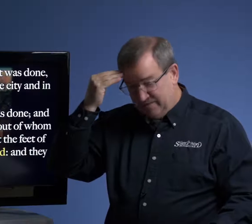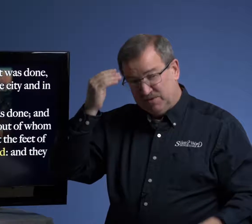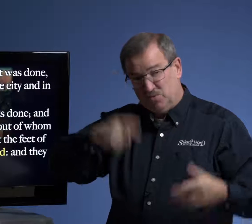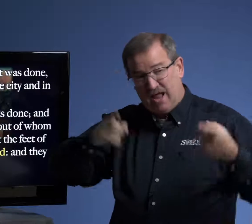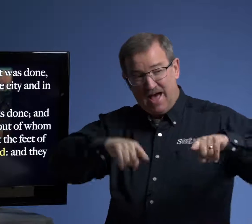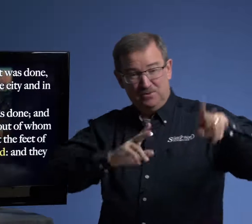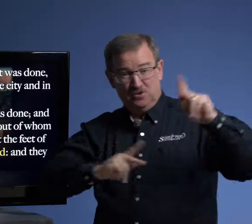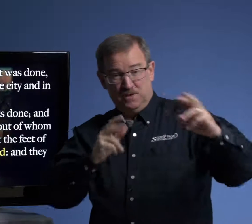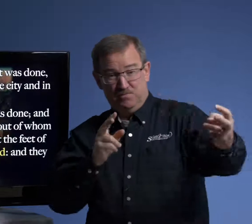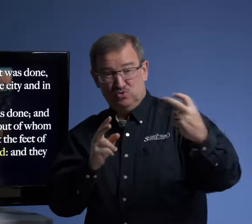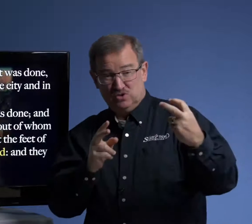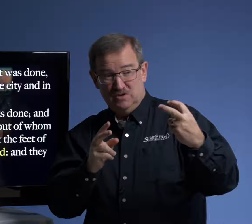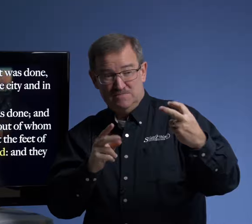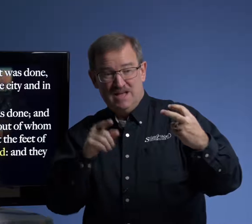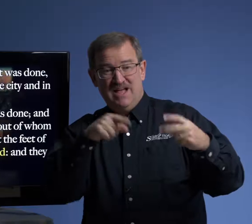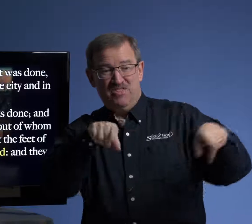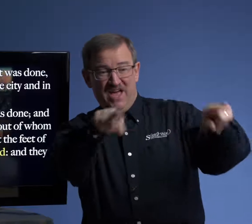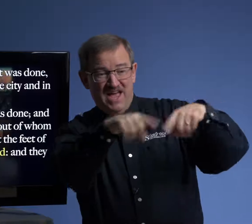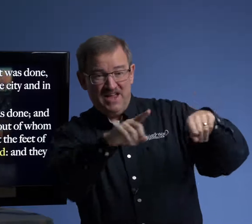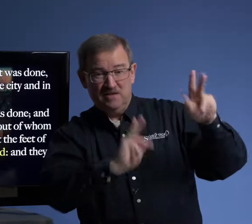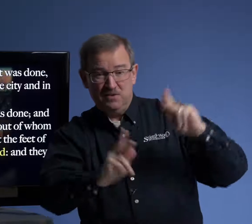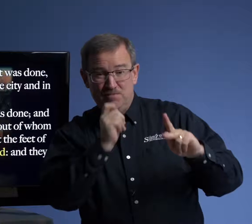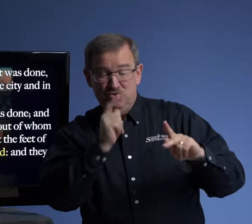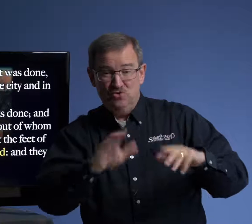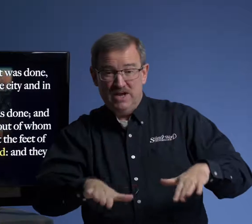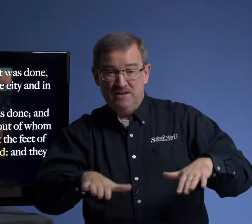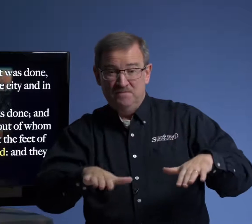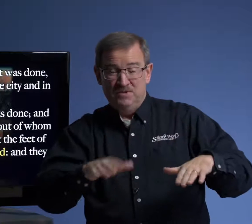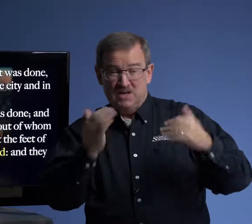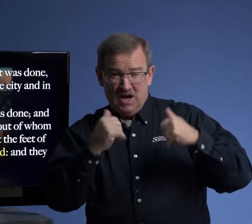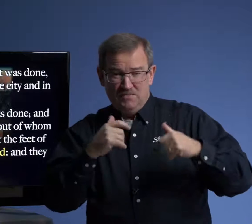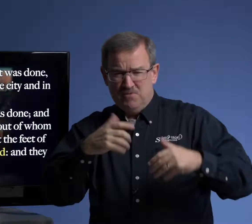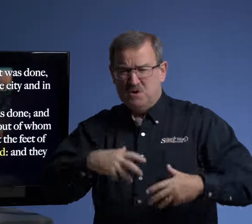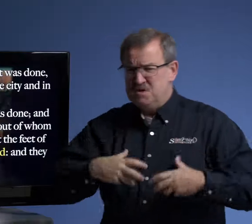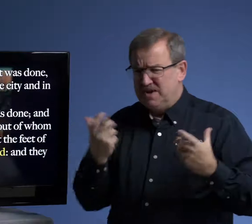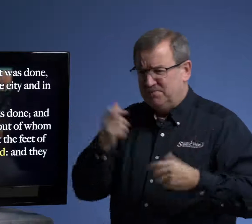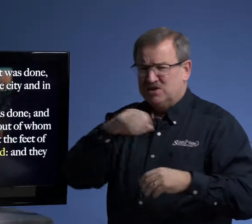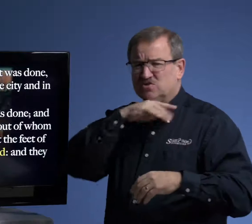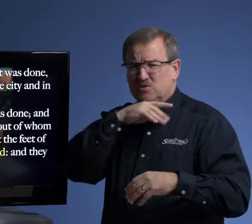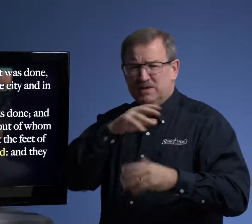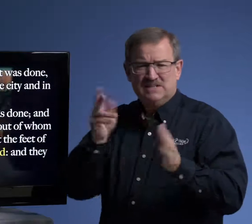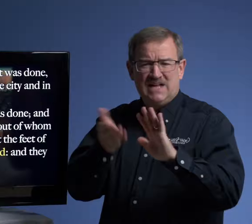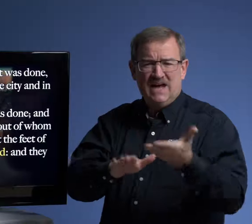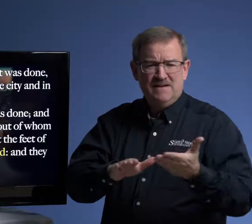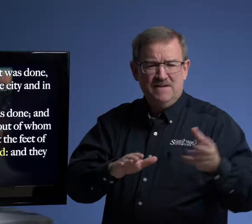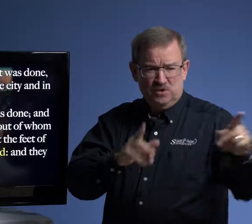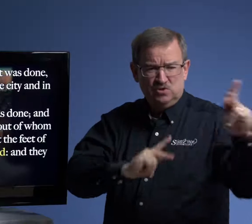What happened to the people who saw him? They, the people who had come, they were mad because of their pigs dying. Those